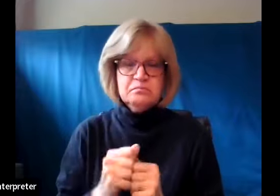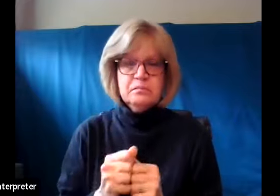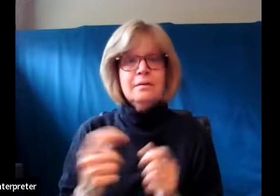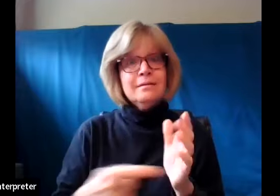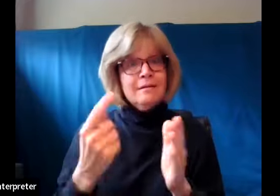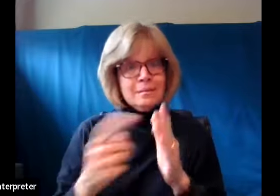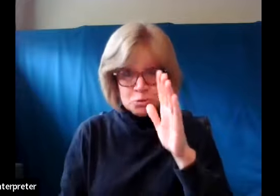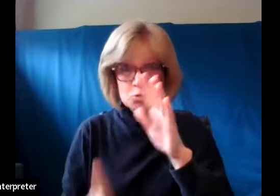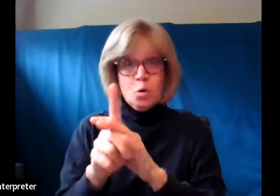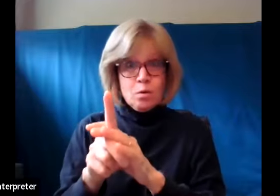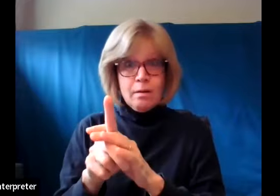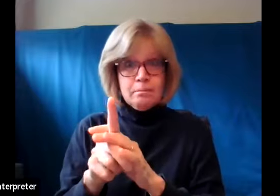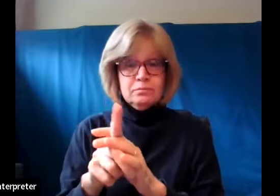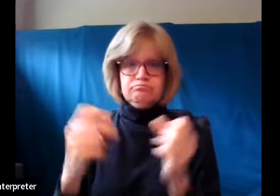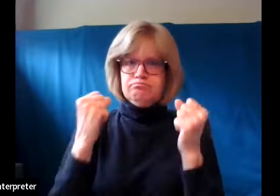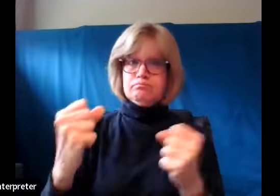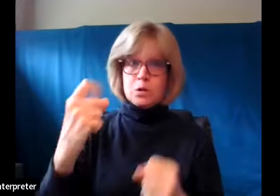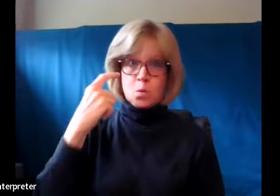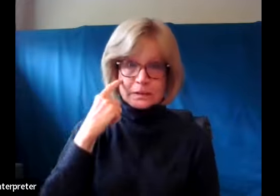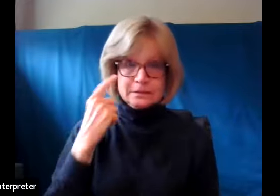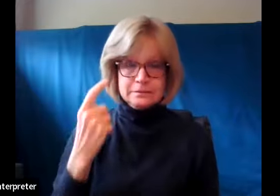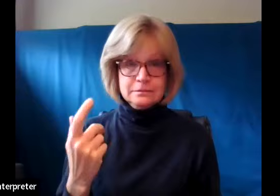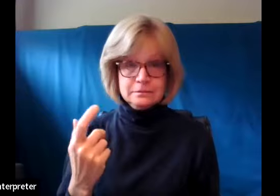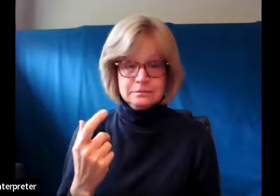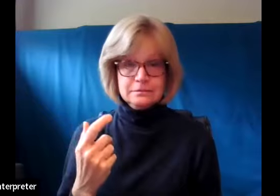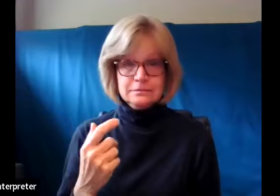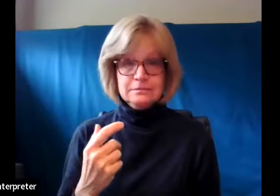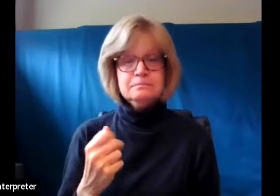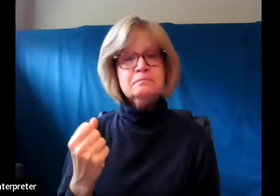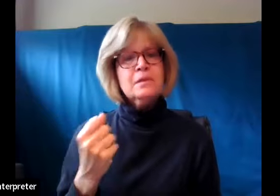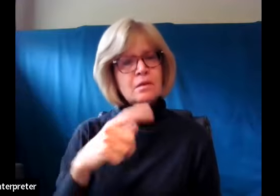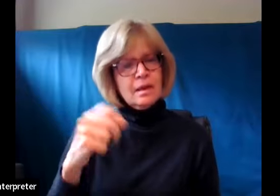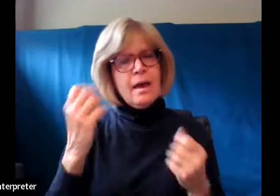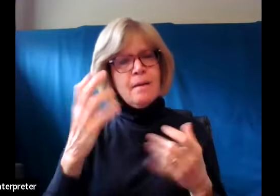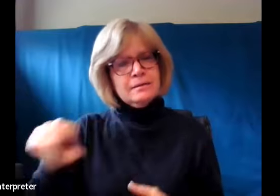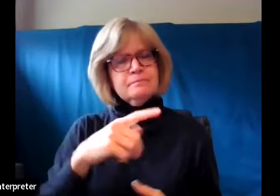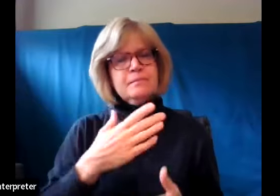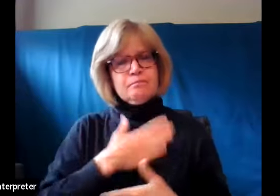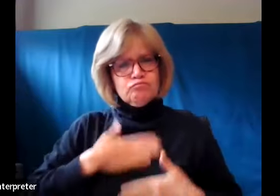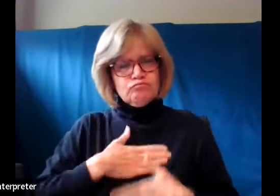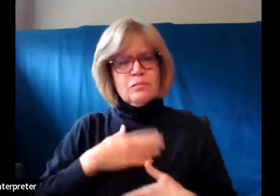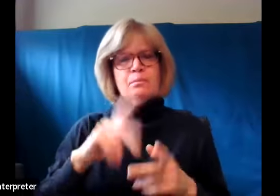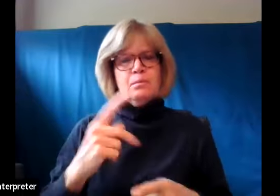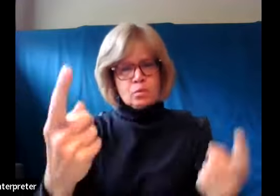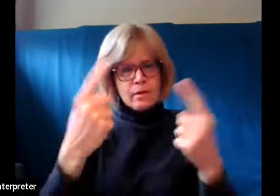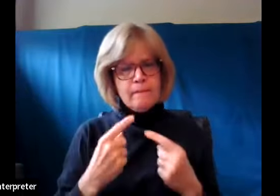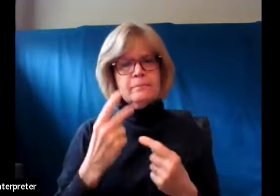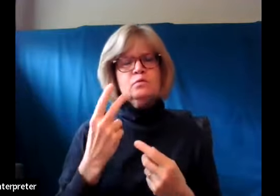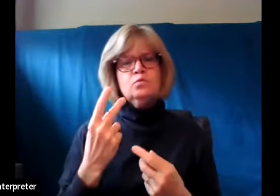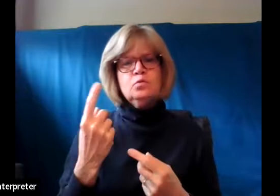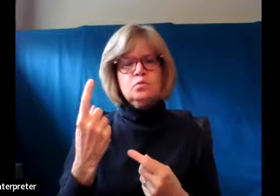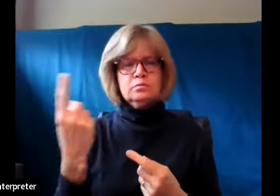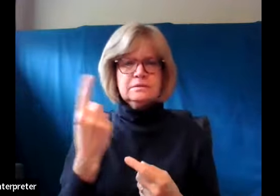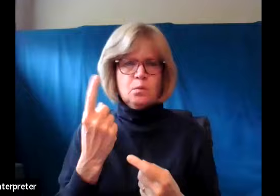How many of us. Have appreciated. People coming to a funeral of one of our loved